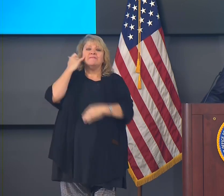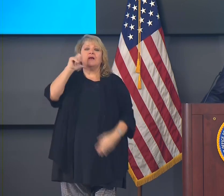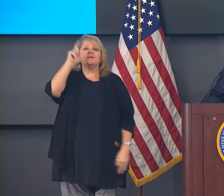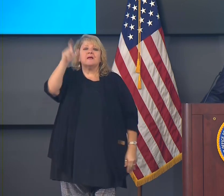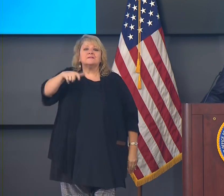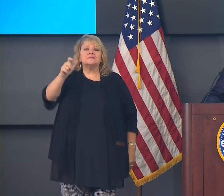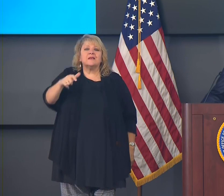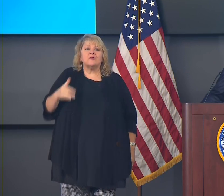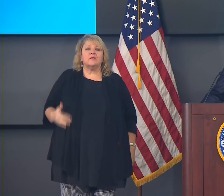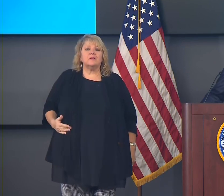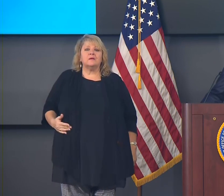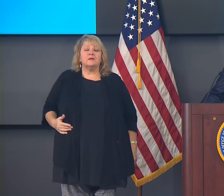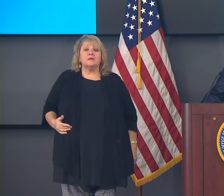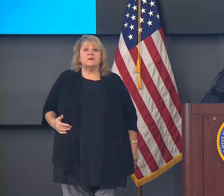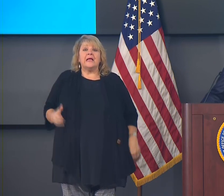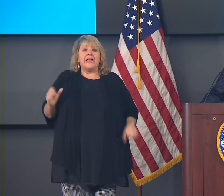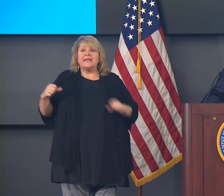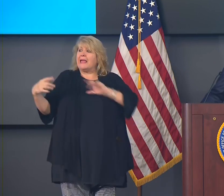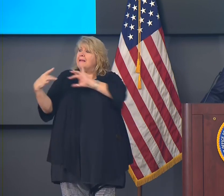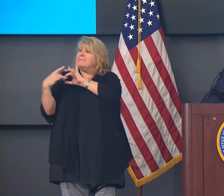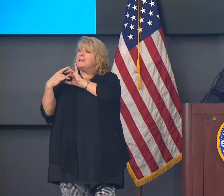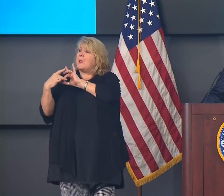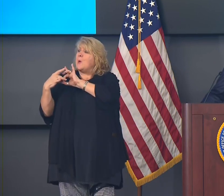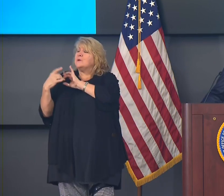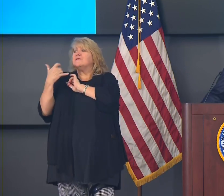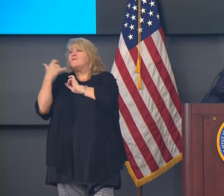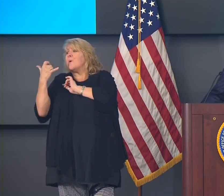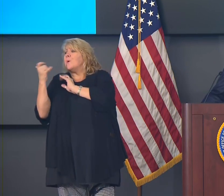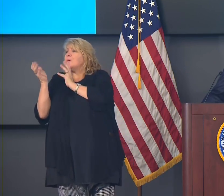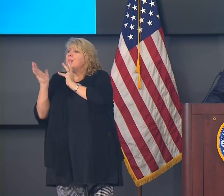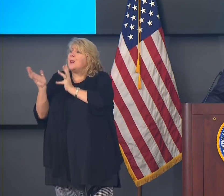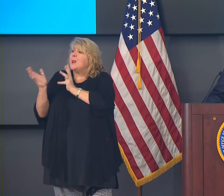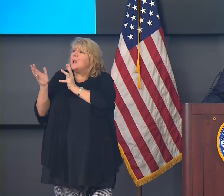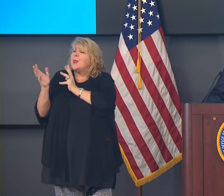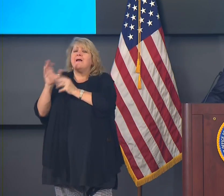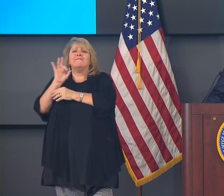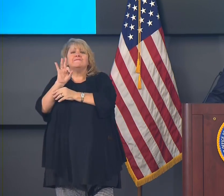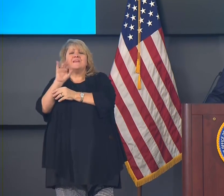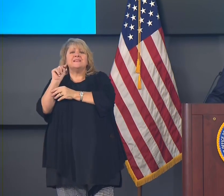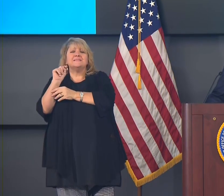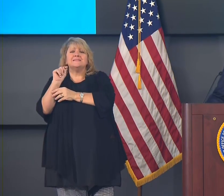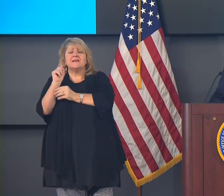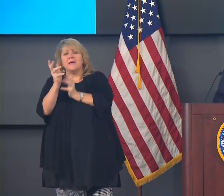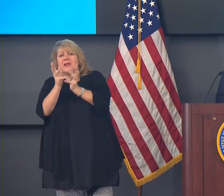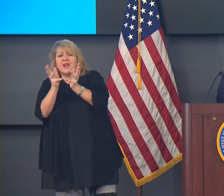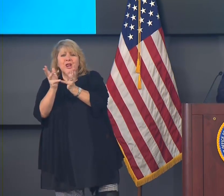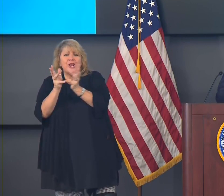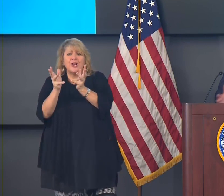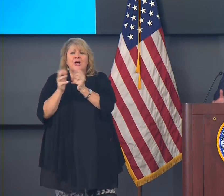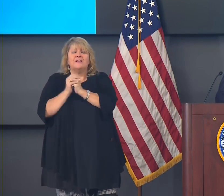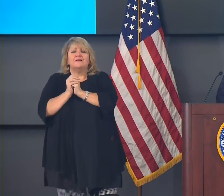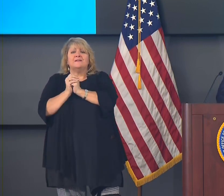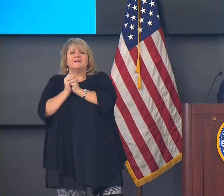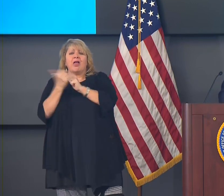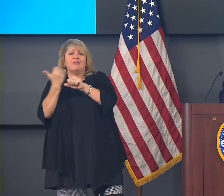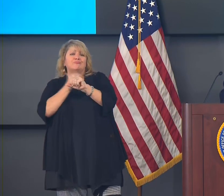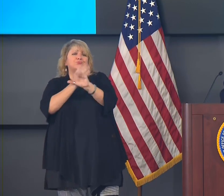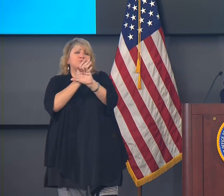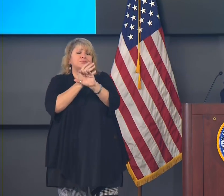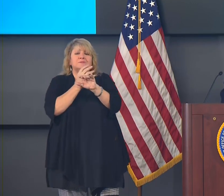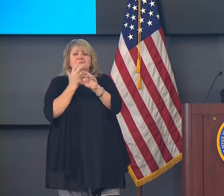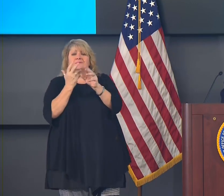Be close to them through the phone and through FaceTime and and and other other ways.